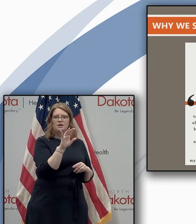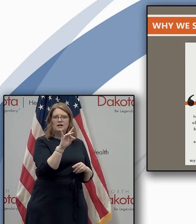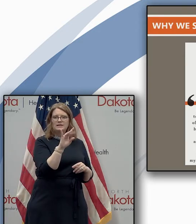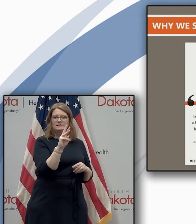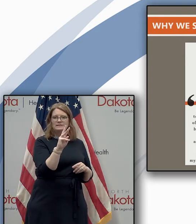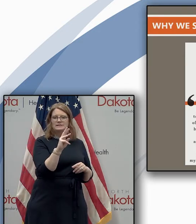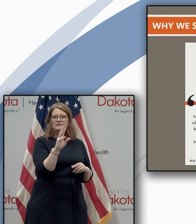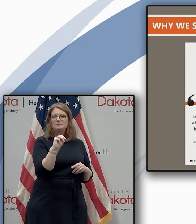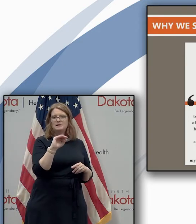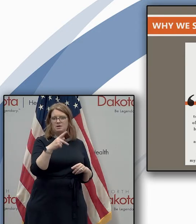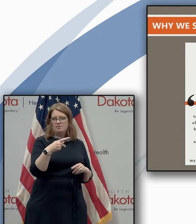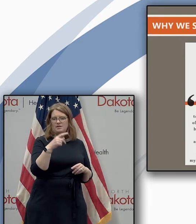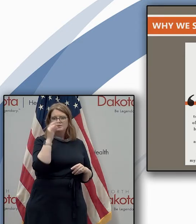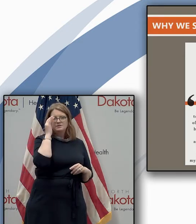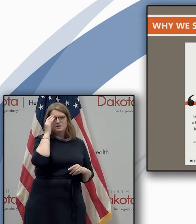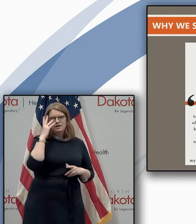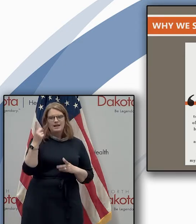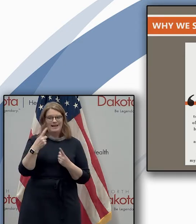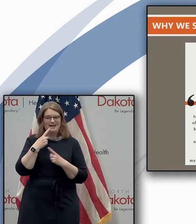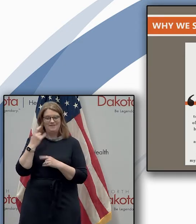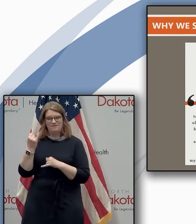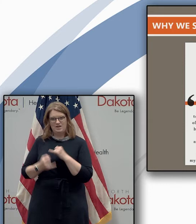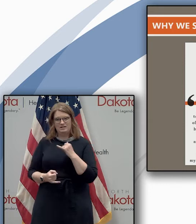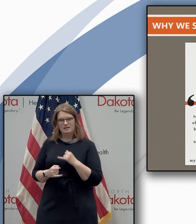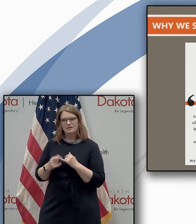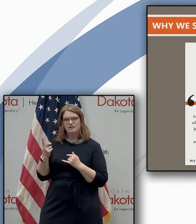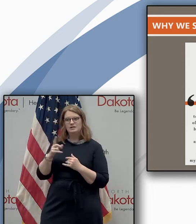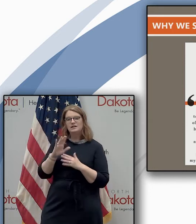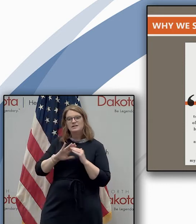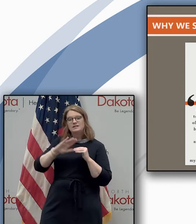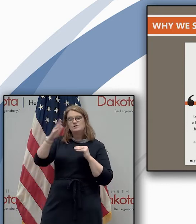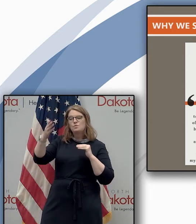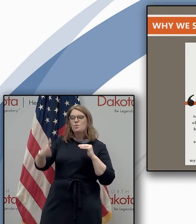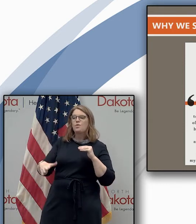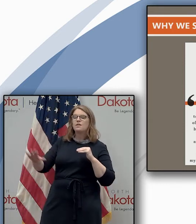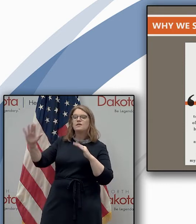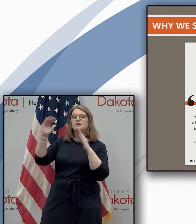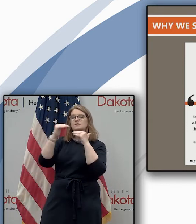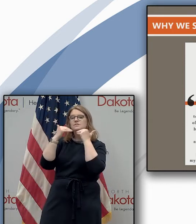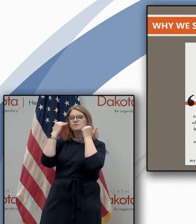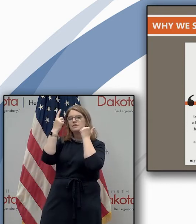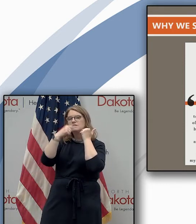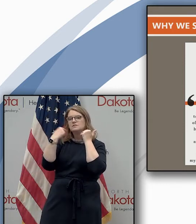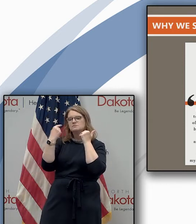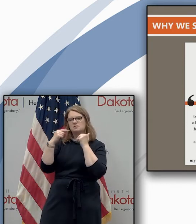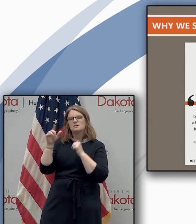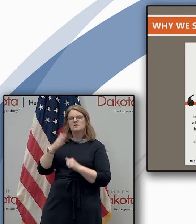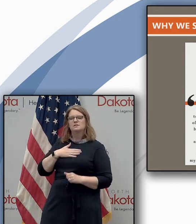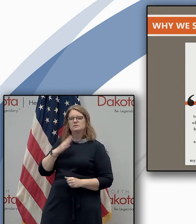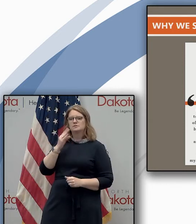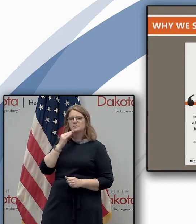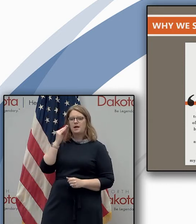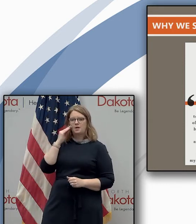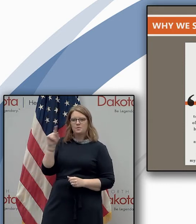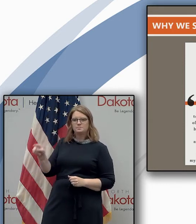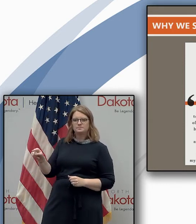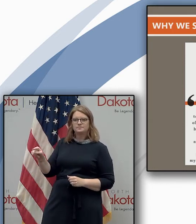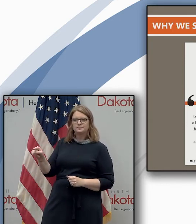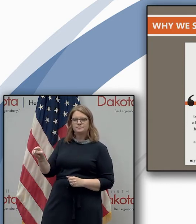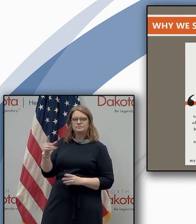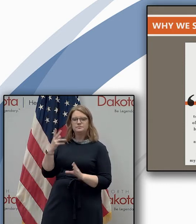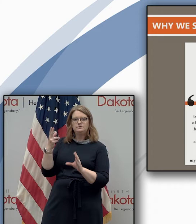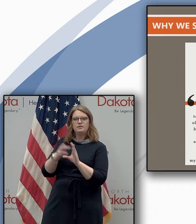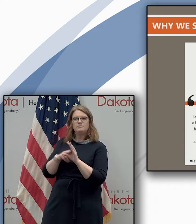military police and finally these rolling hills and smiling faces are my home i joined the north dakota national guard